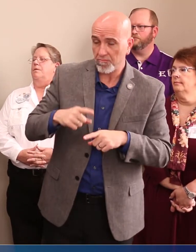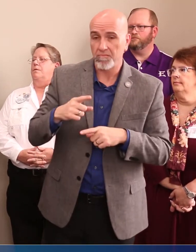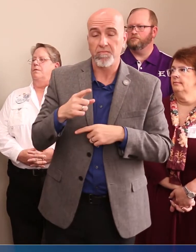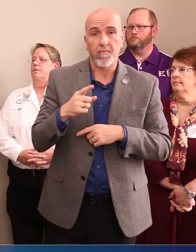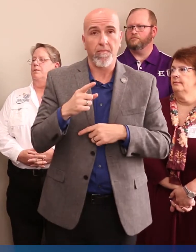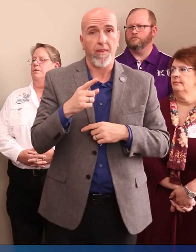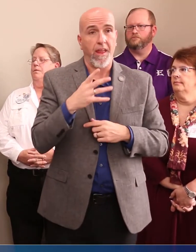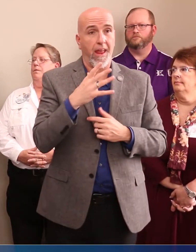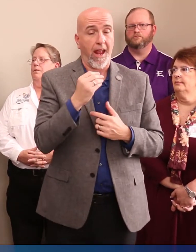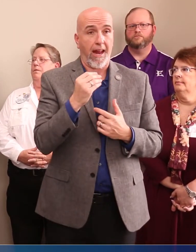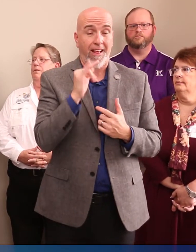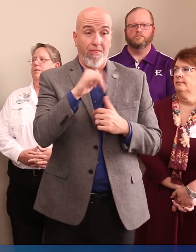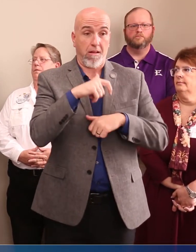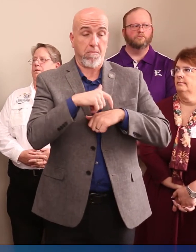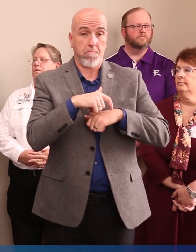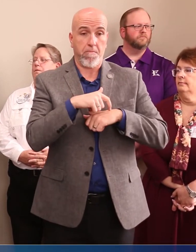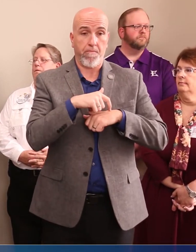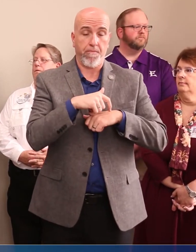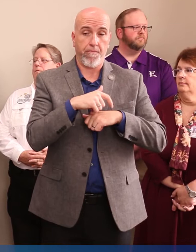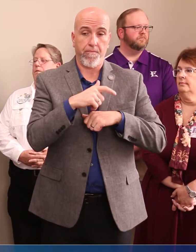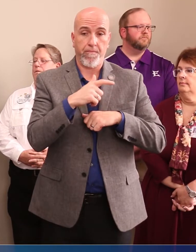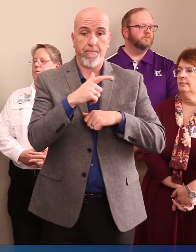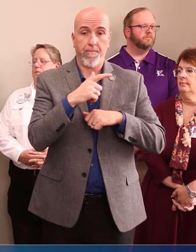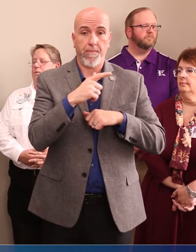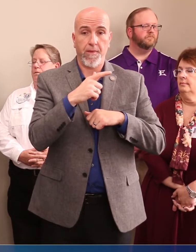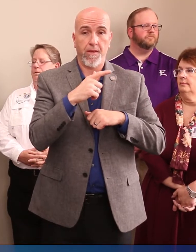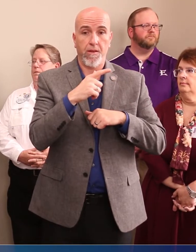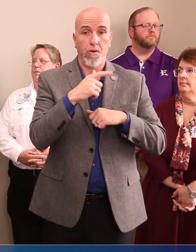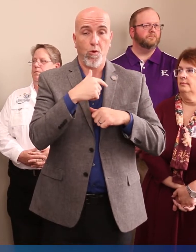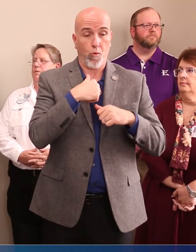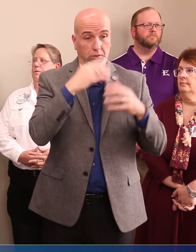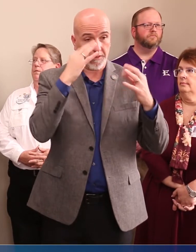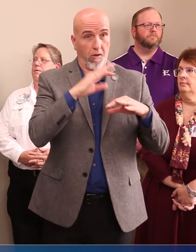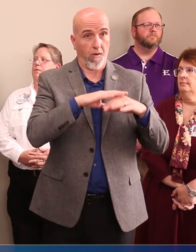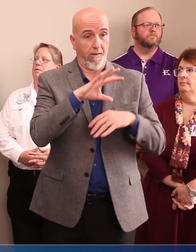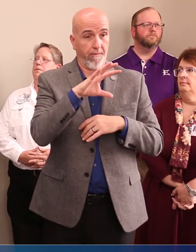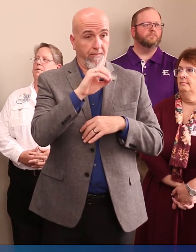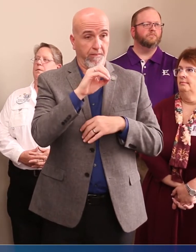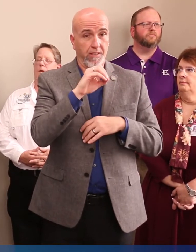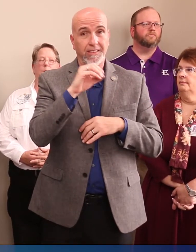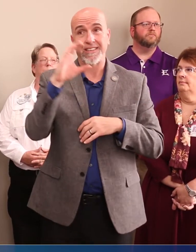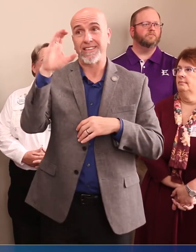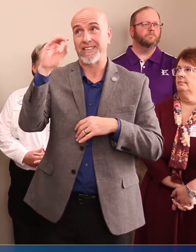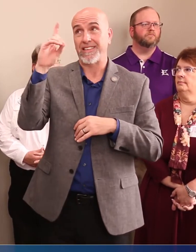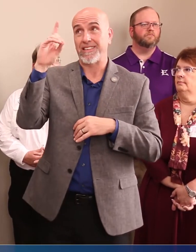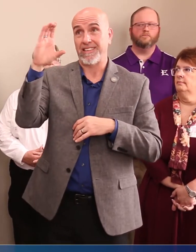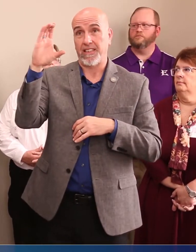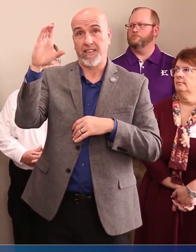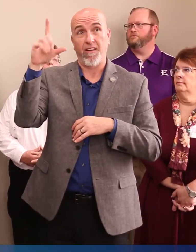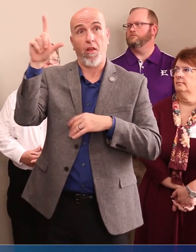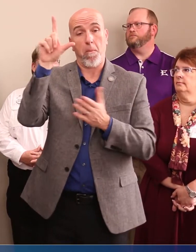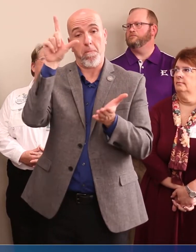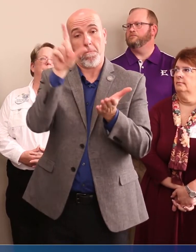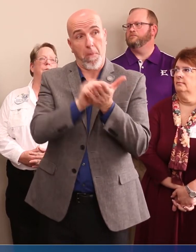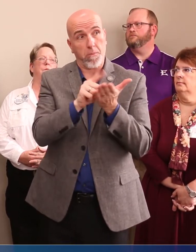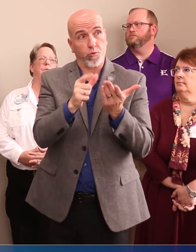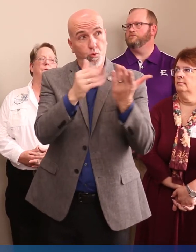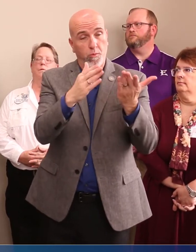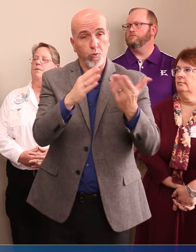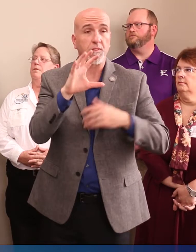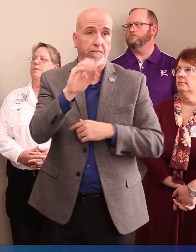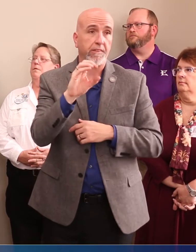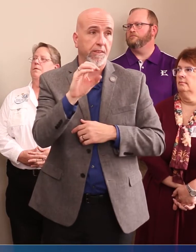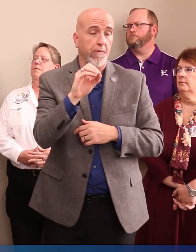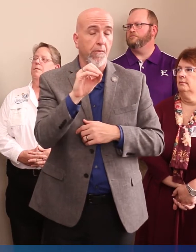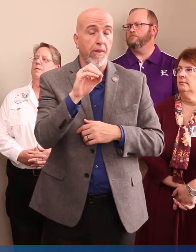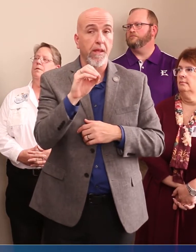at the time that we arrived at that number, CDC's published recommendation was 50. I will